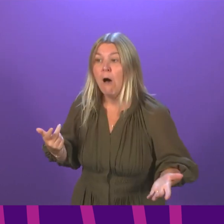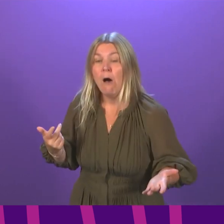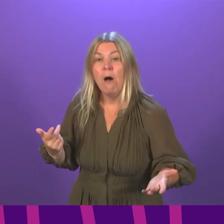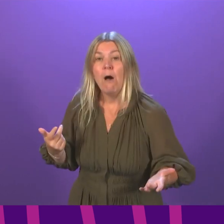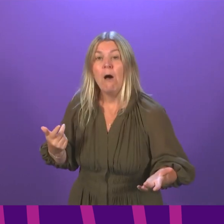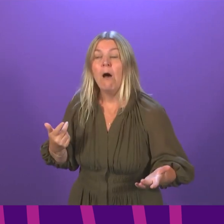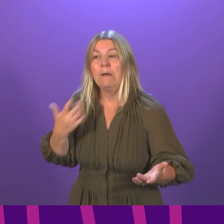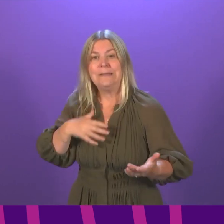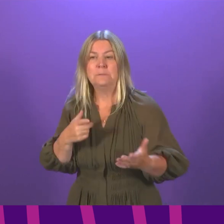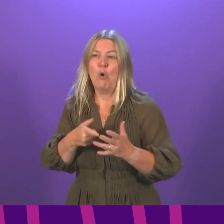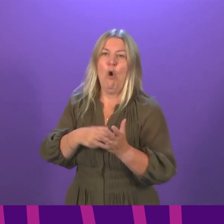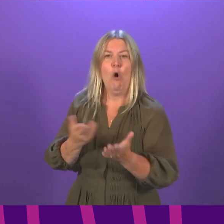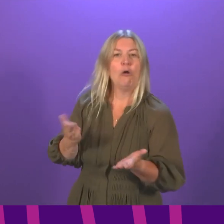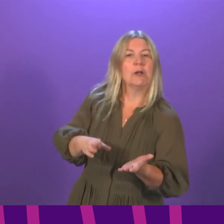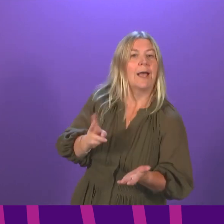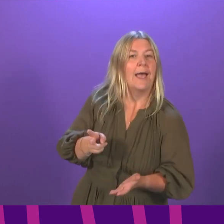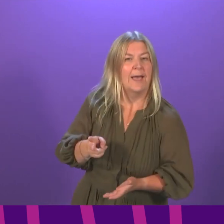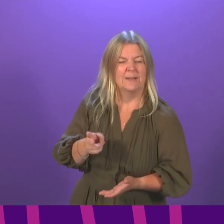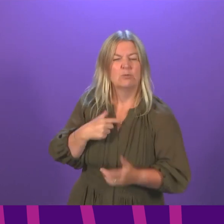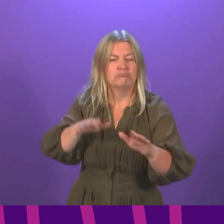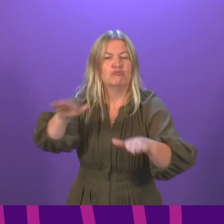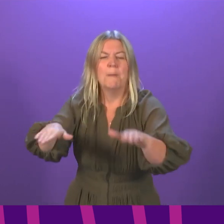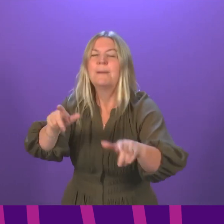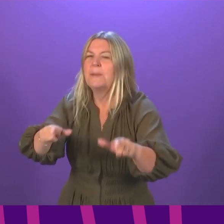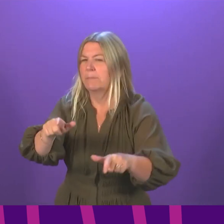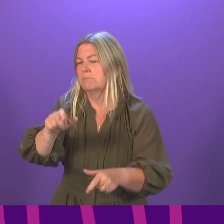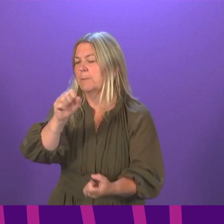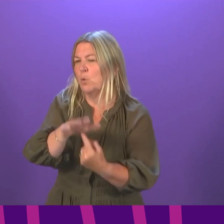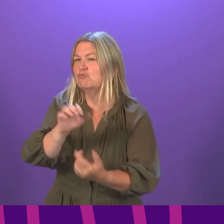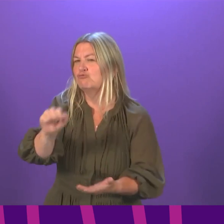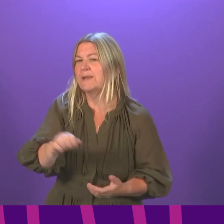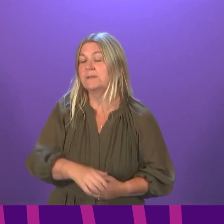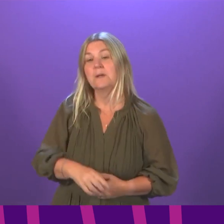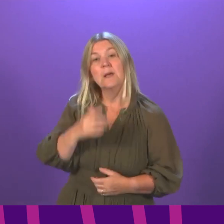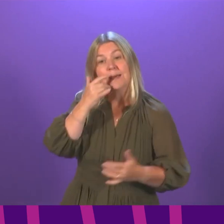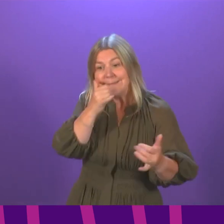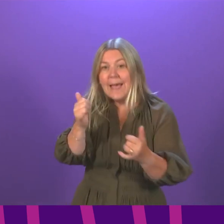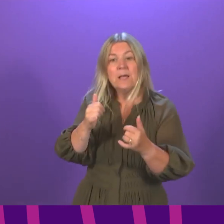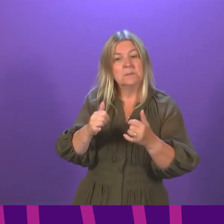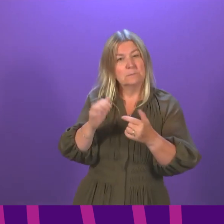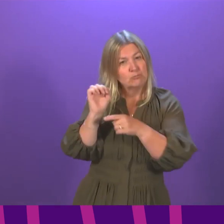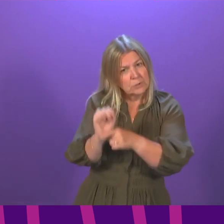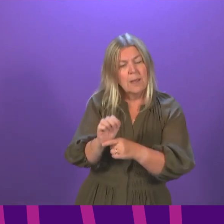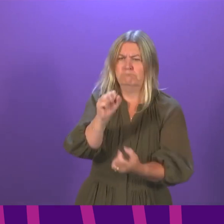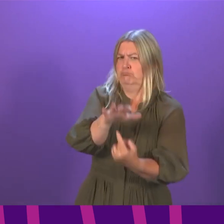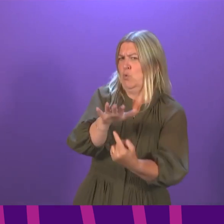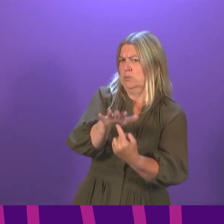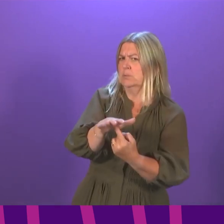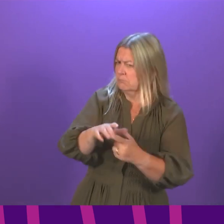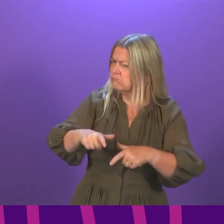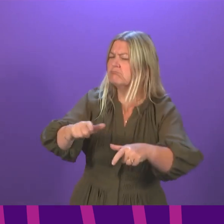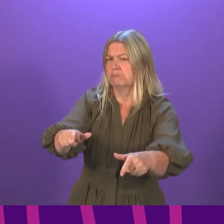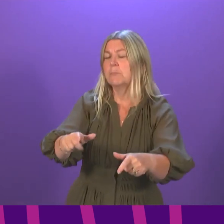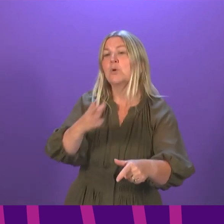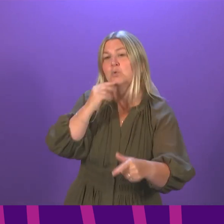on. So, regularly reminding people of that will be important. Test and Protect is going to continue to be important, and therefore using that